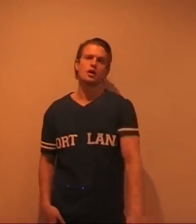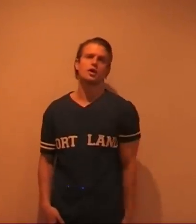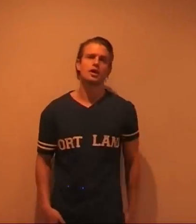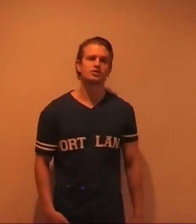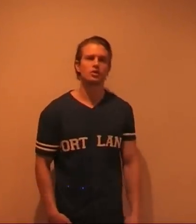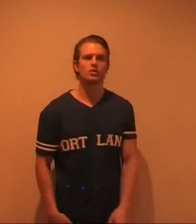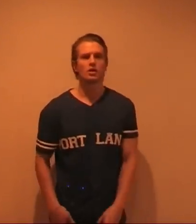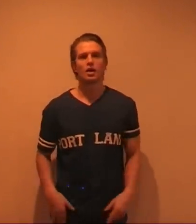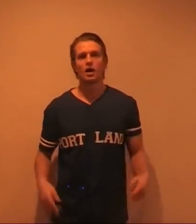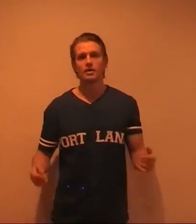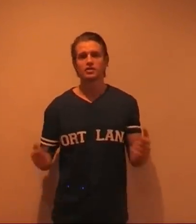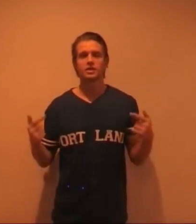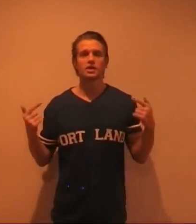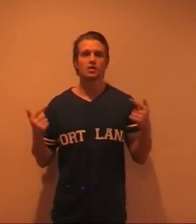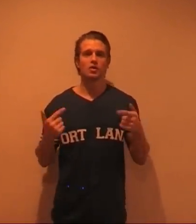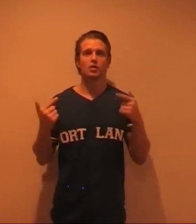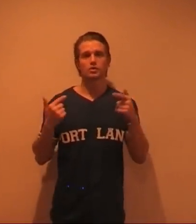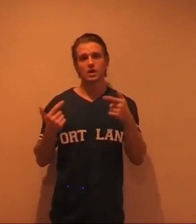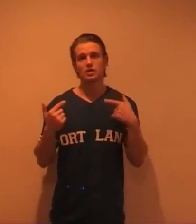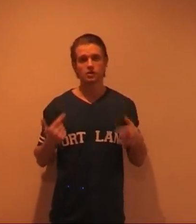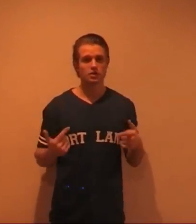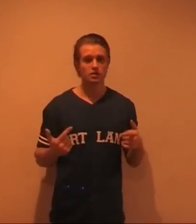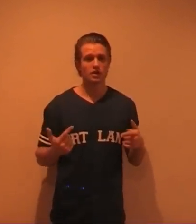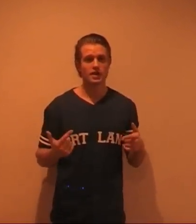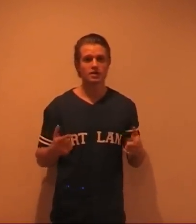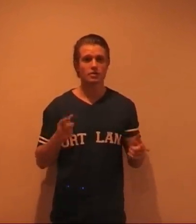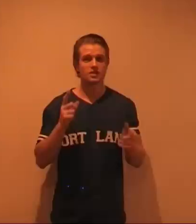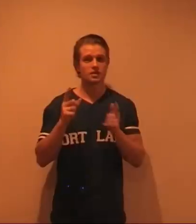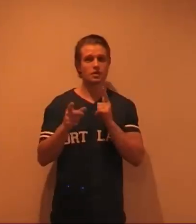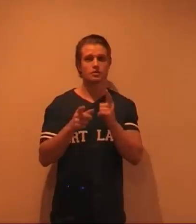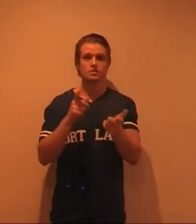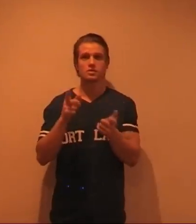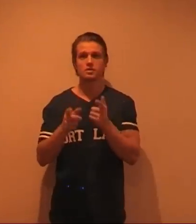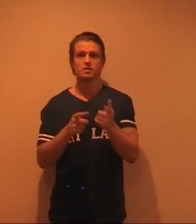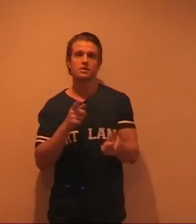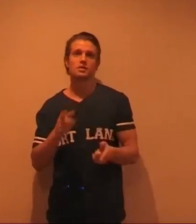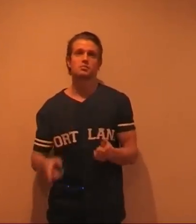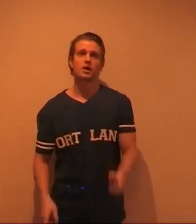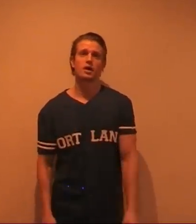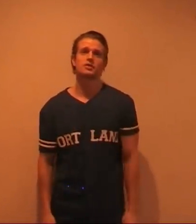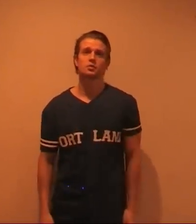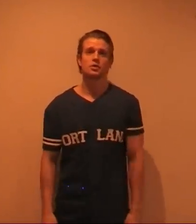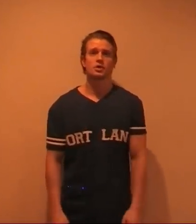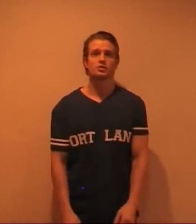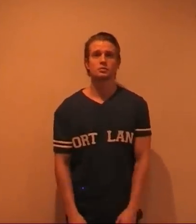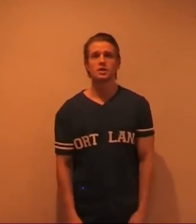Okay so I'm actually a lot older than I look an age I won't disclose but it's older than I used to be